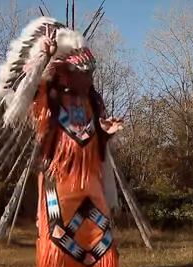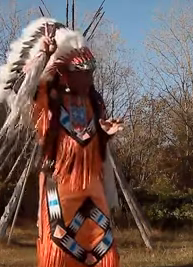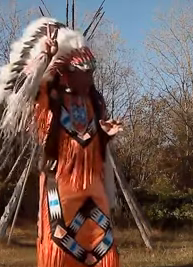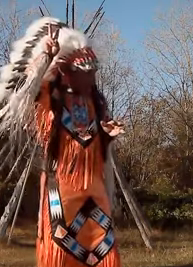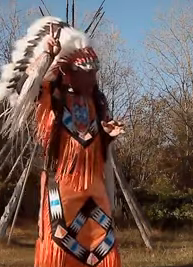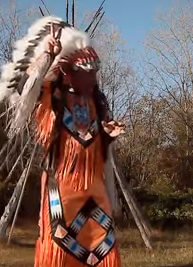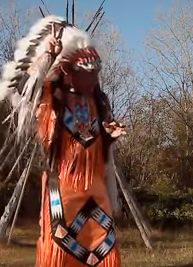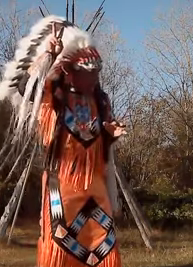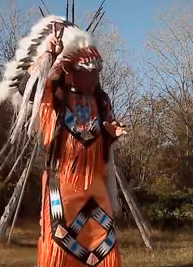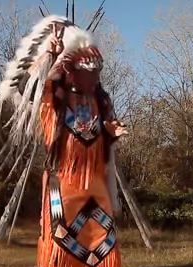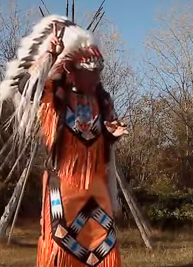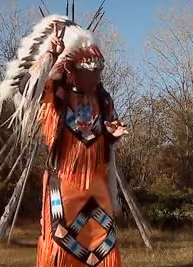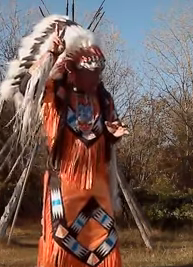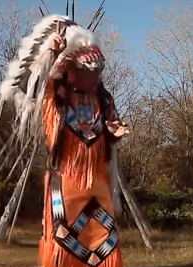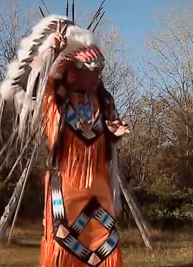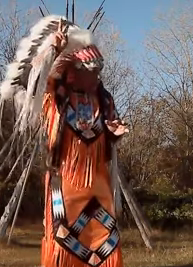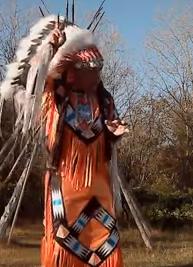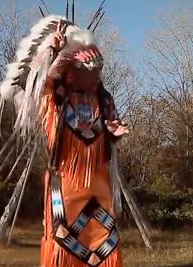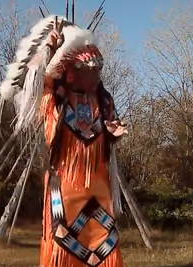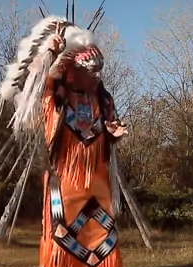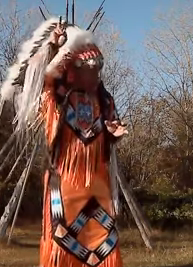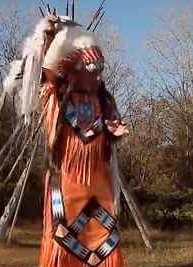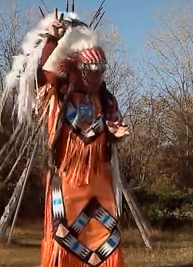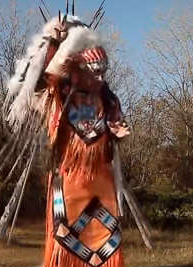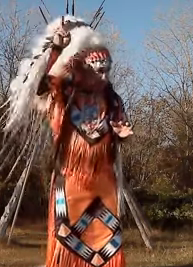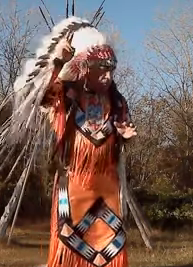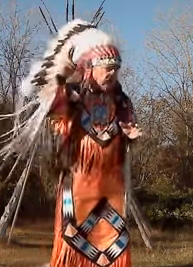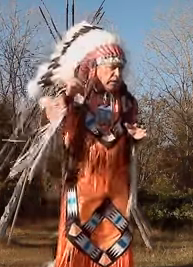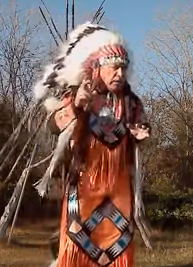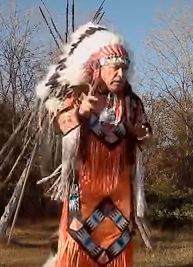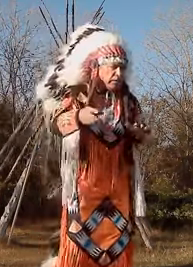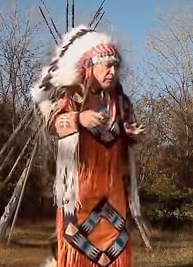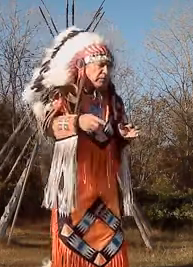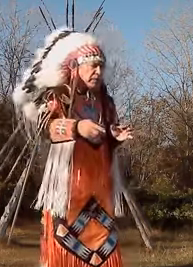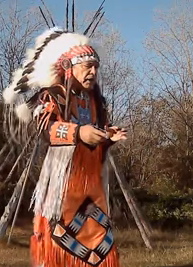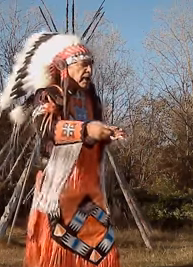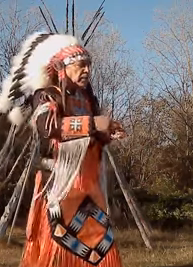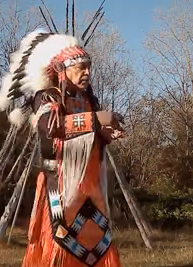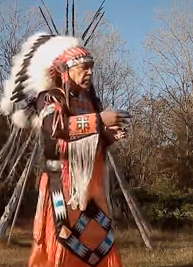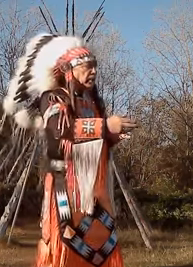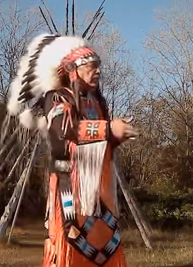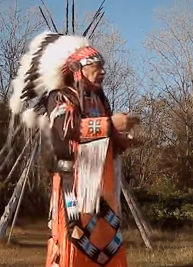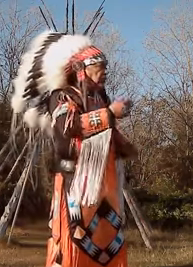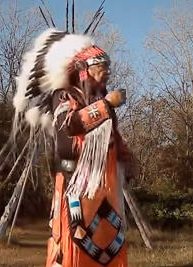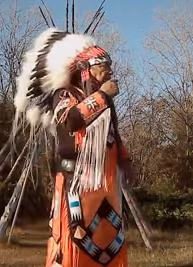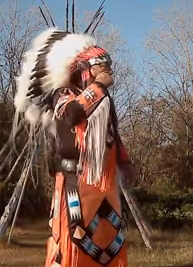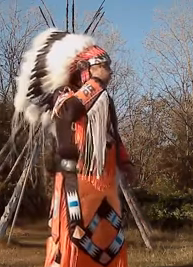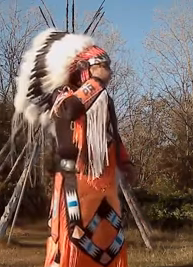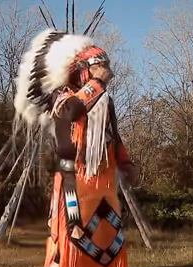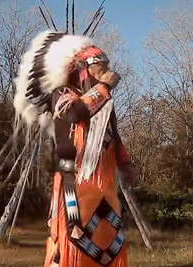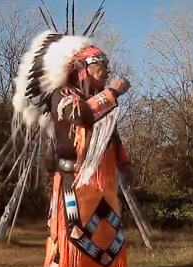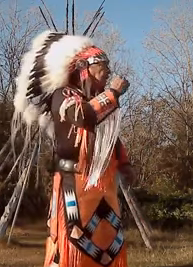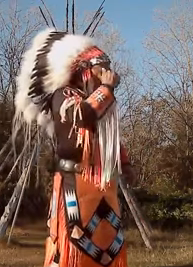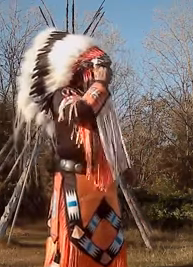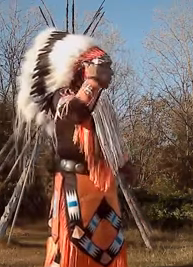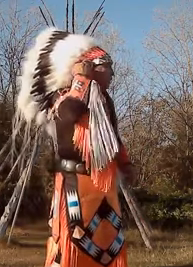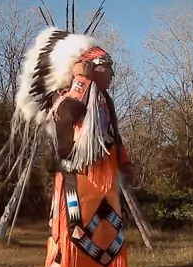fingers. I can't, for those two feathers. If there was a Kiowa here, they had that, they'd do this.